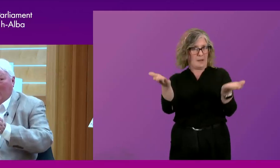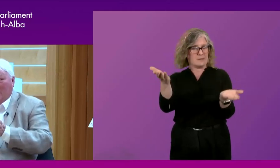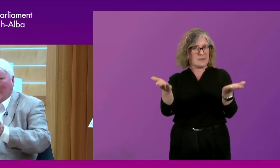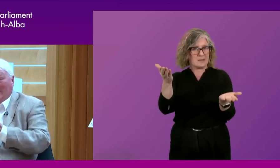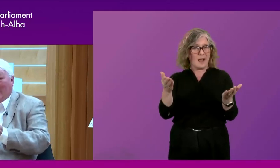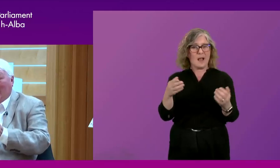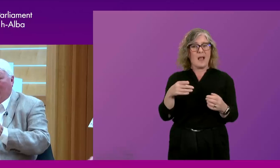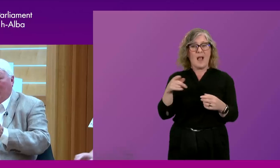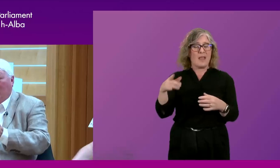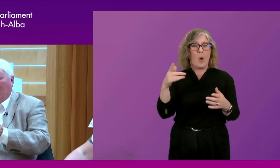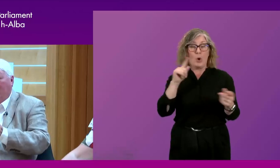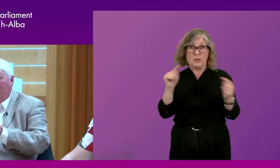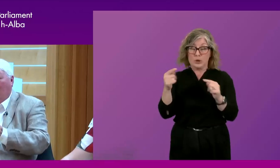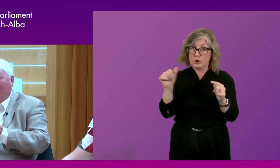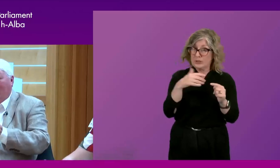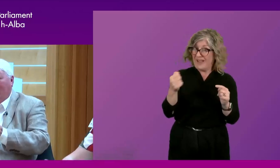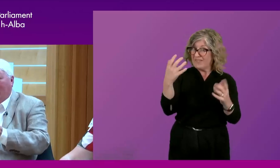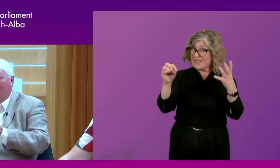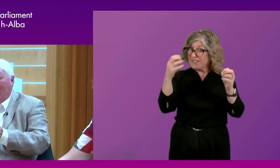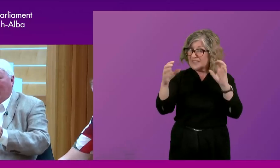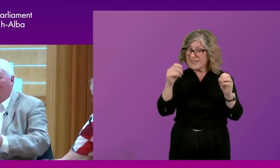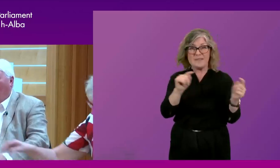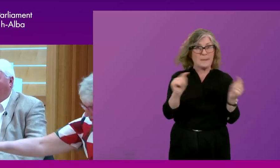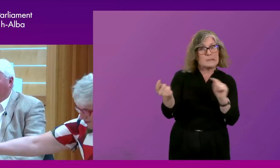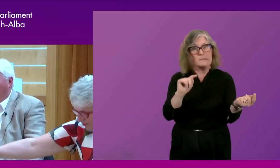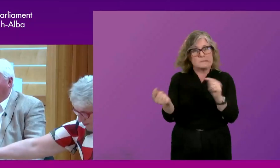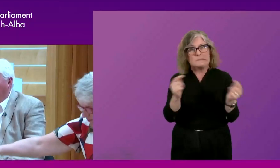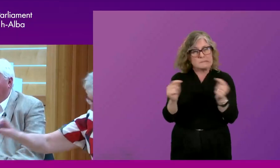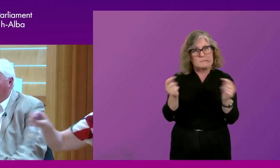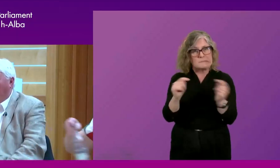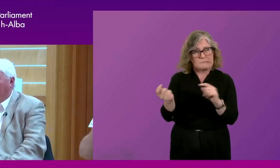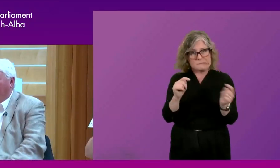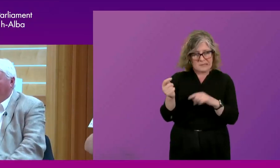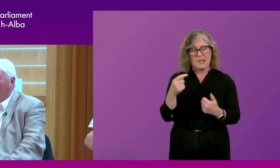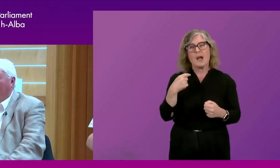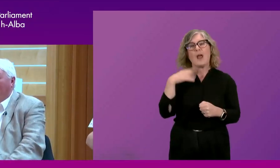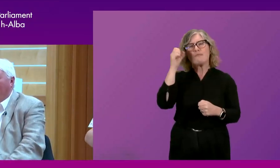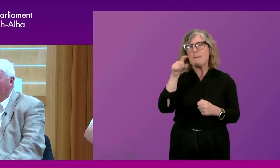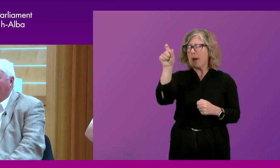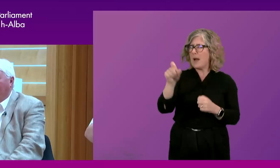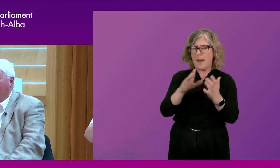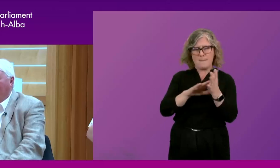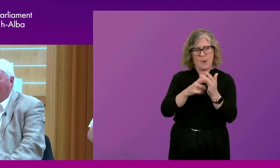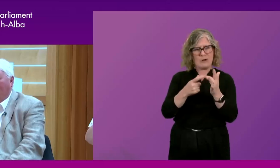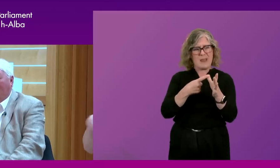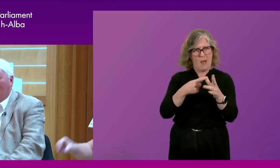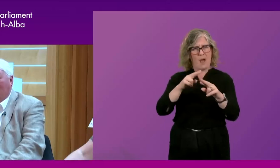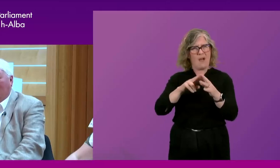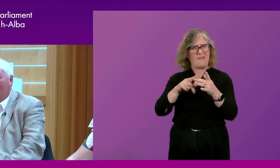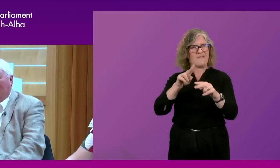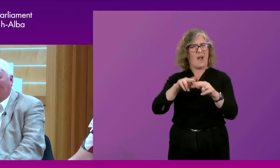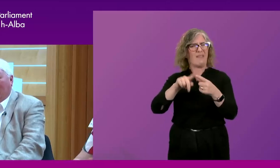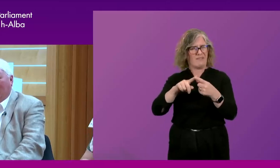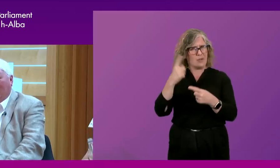that, that argument was battered back and forth for, for, for, for quite some time. I recall in particular one interview with, with Maria Fyfe, um, great